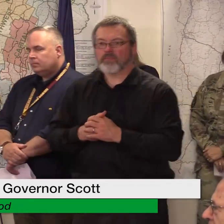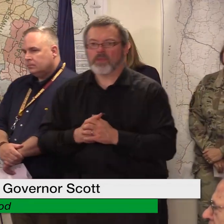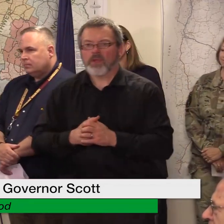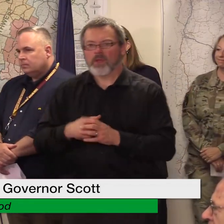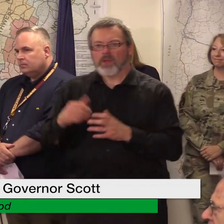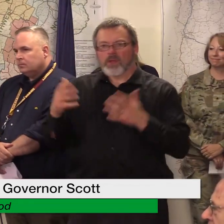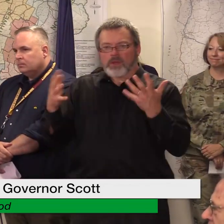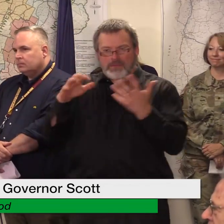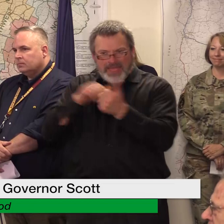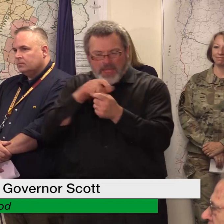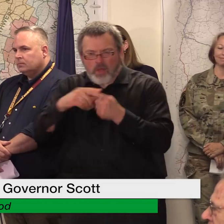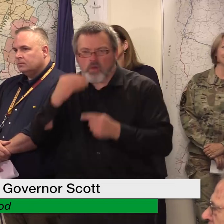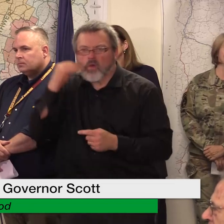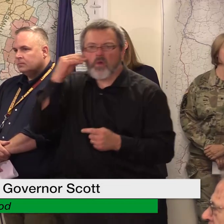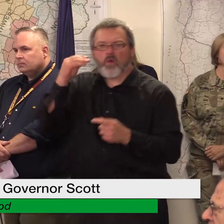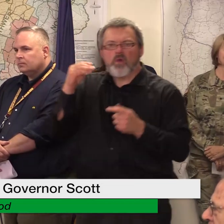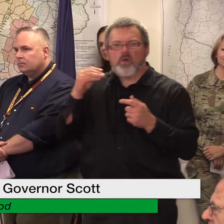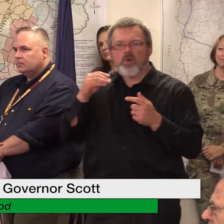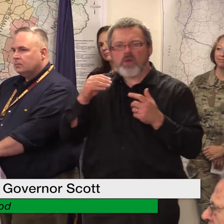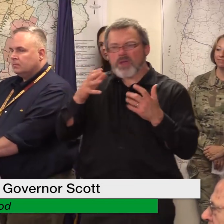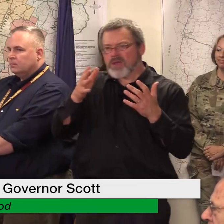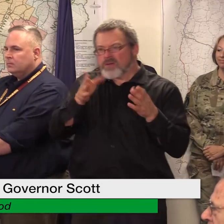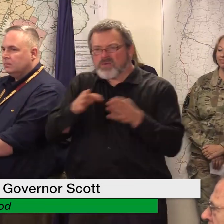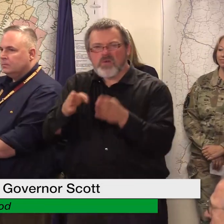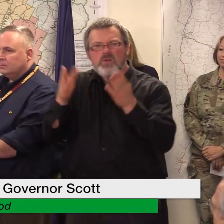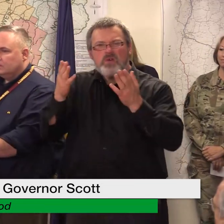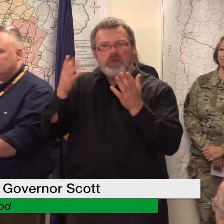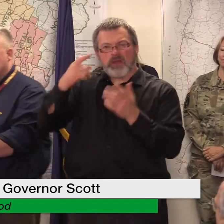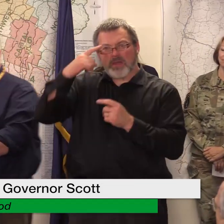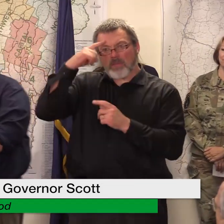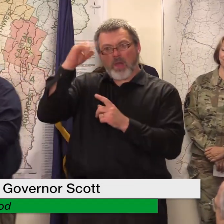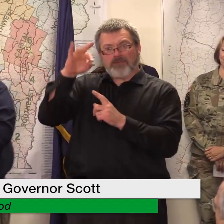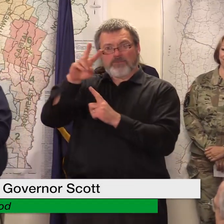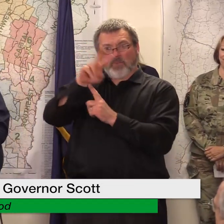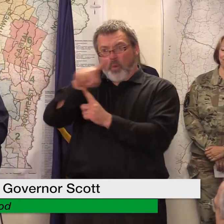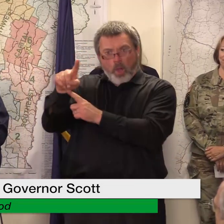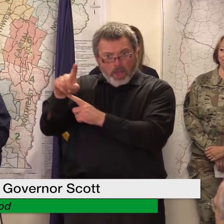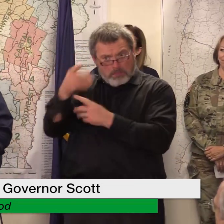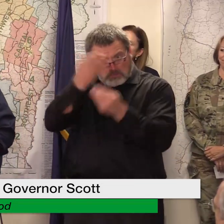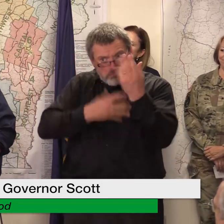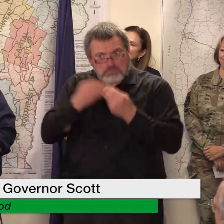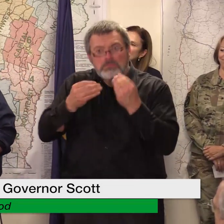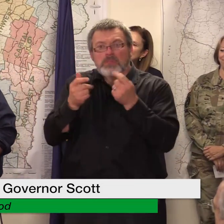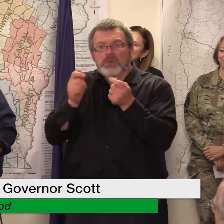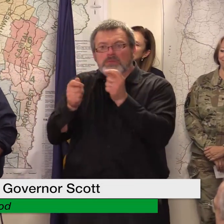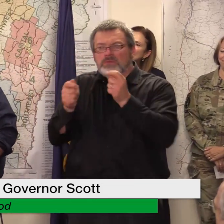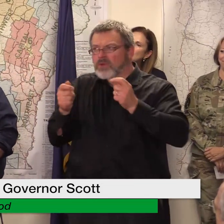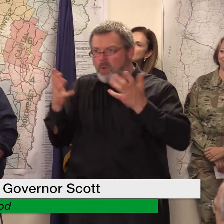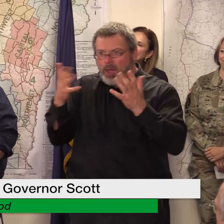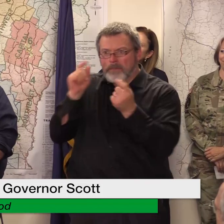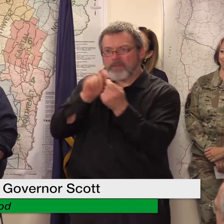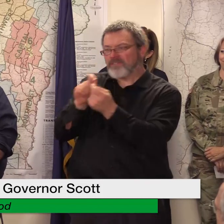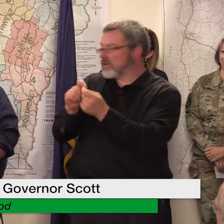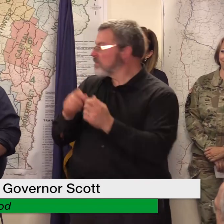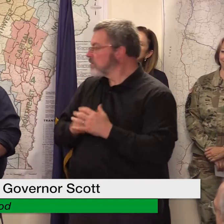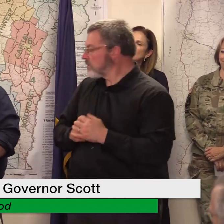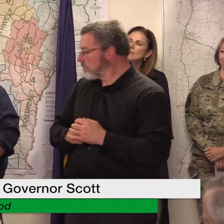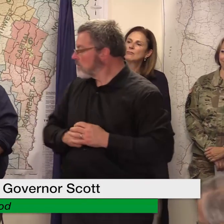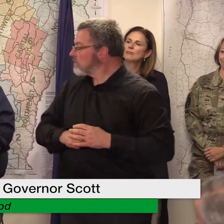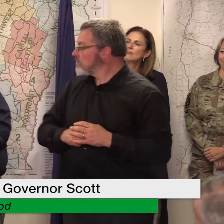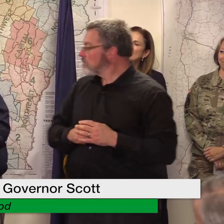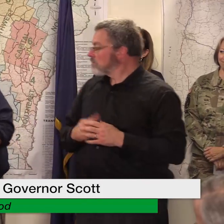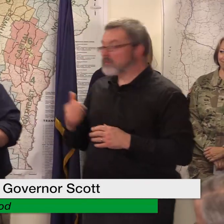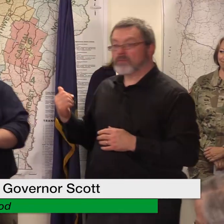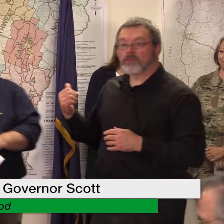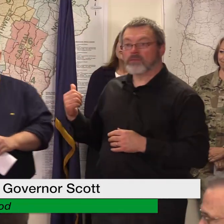do you know if that was based off of 2-1-1 data or email data right now it's primarily 2-1-1 data okay thank